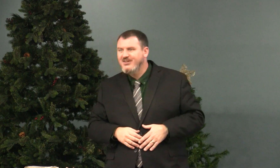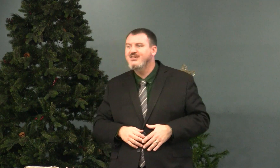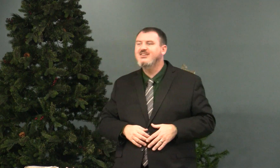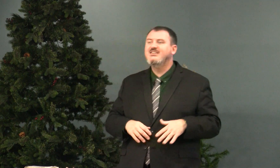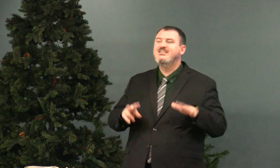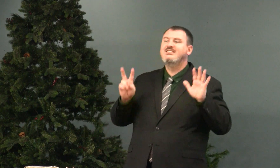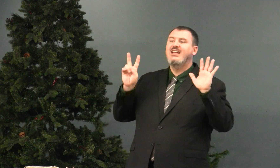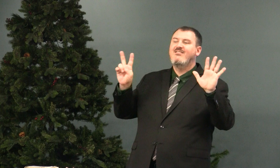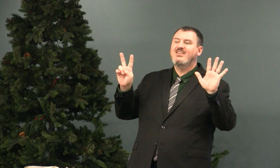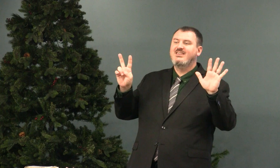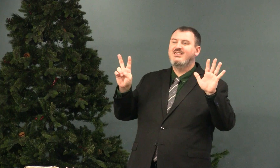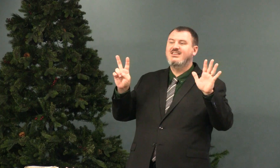And seven,